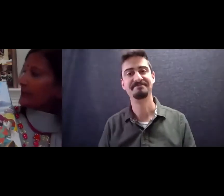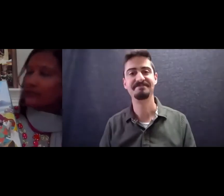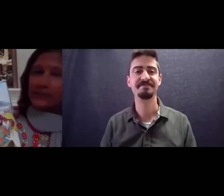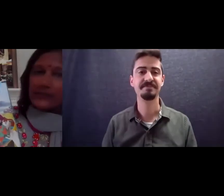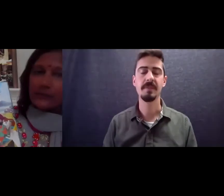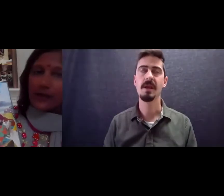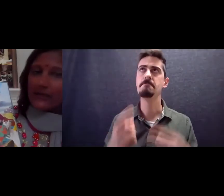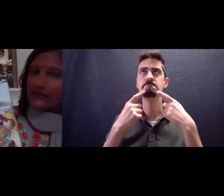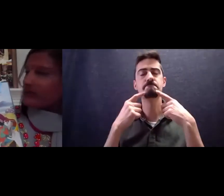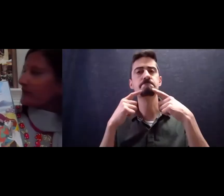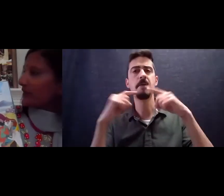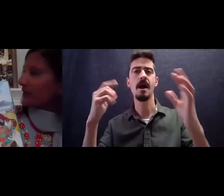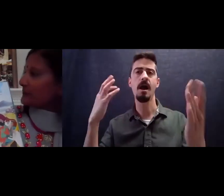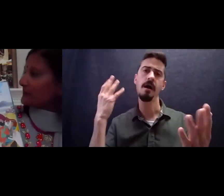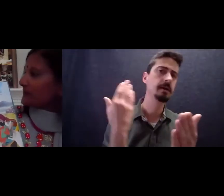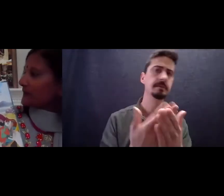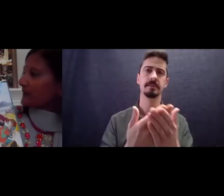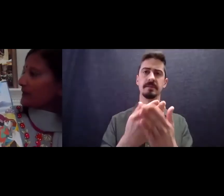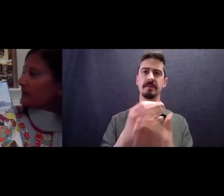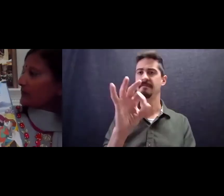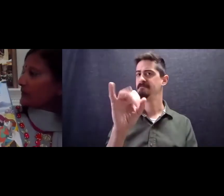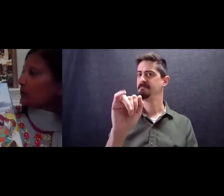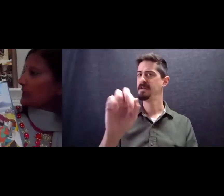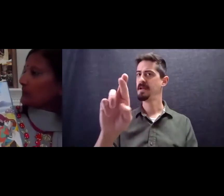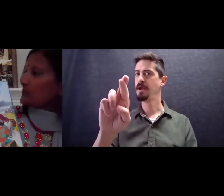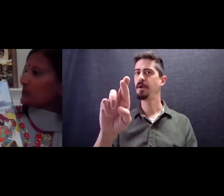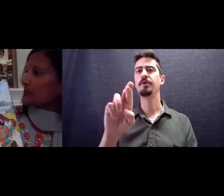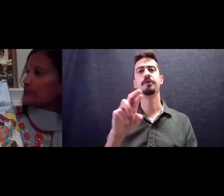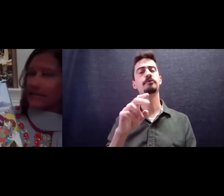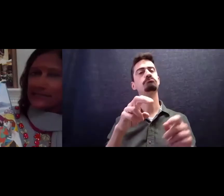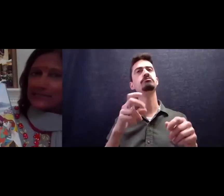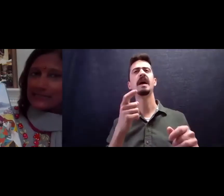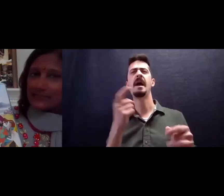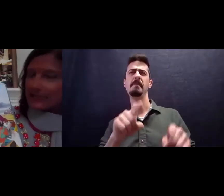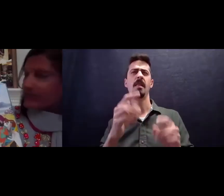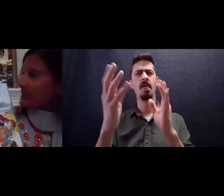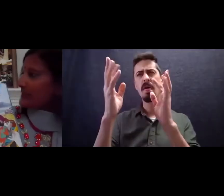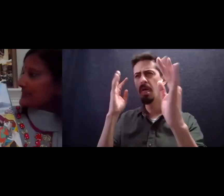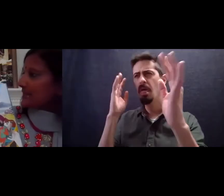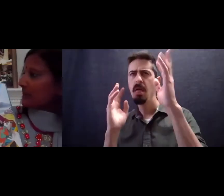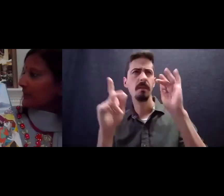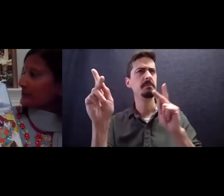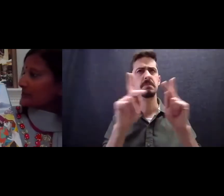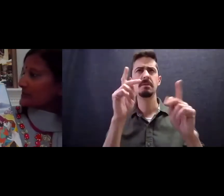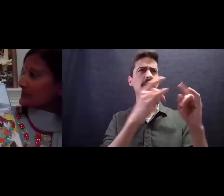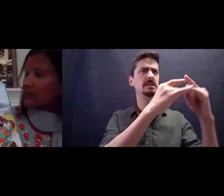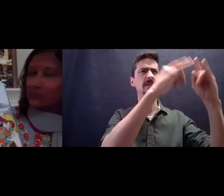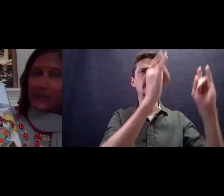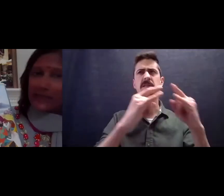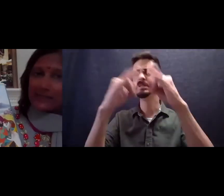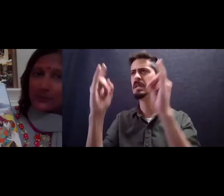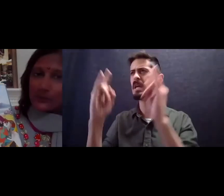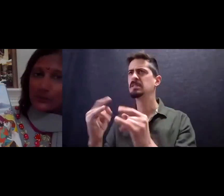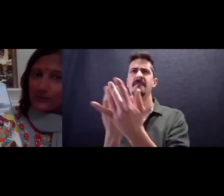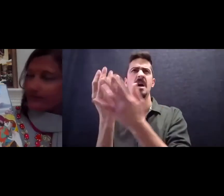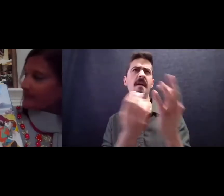finally they arrived at the fair they weaved between tents and past campfires spitting